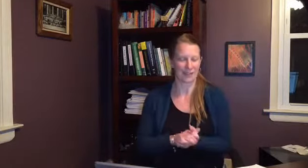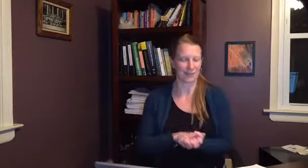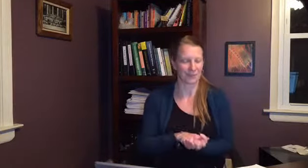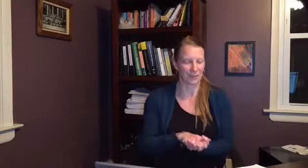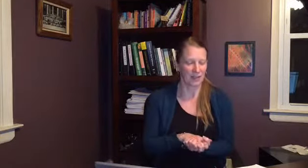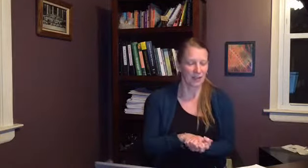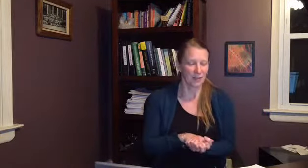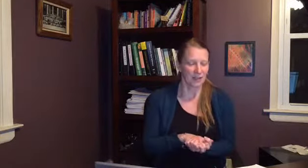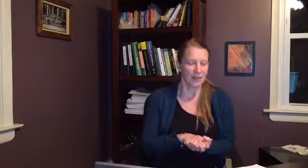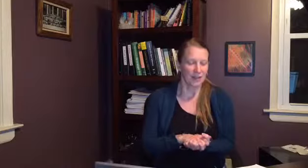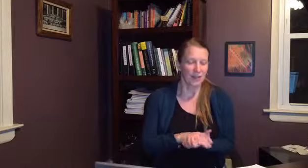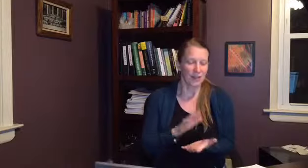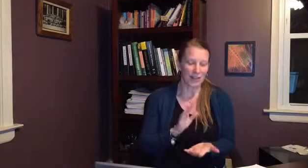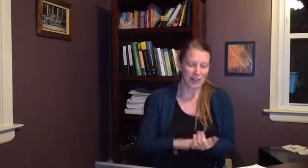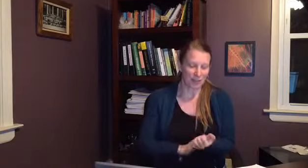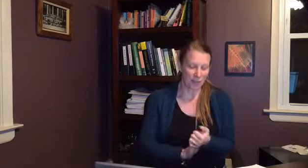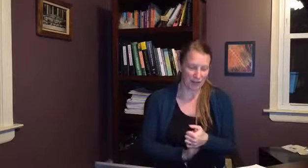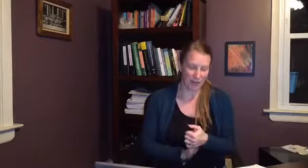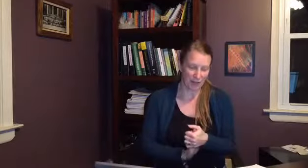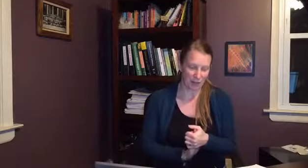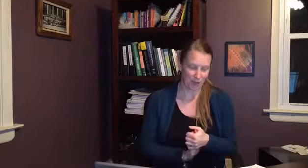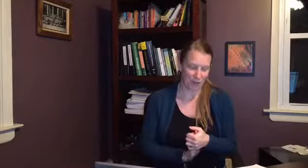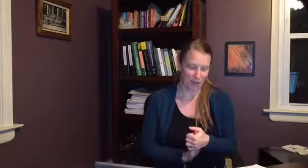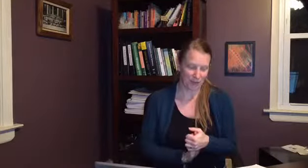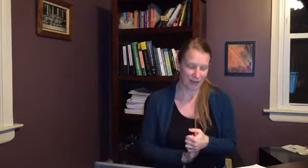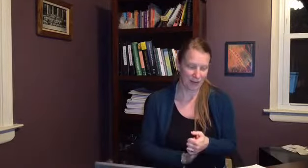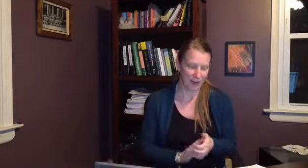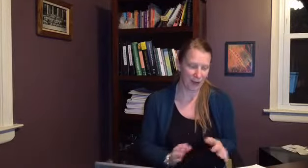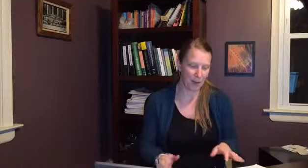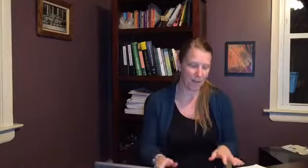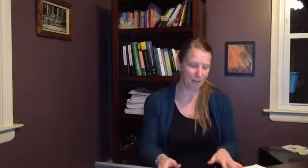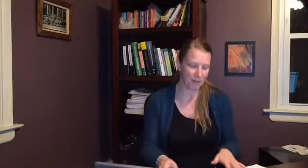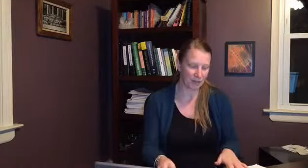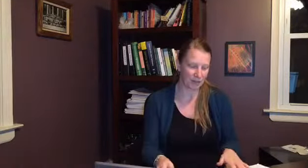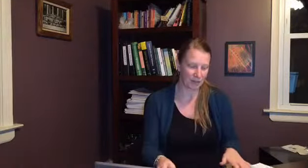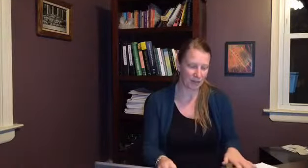so then that's suppressive therapy um let's see